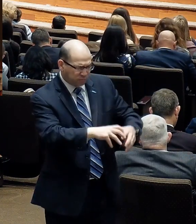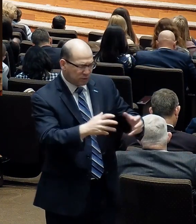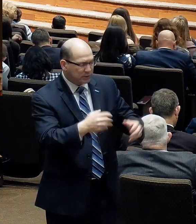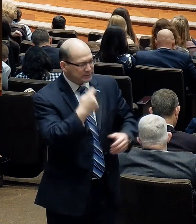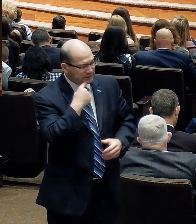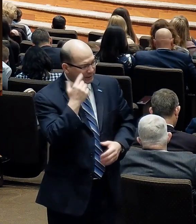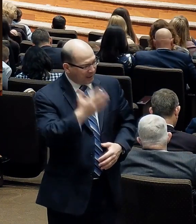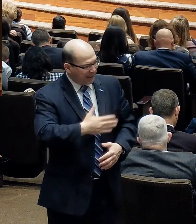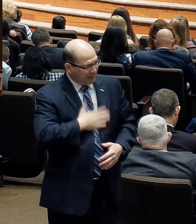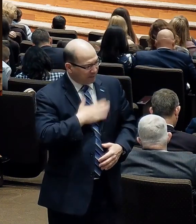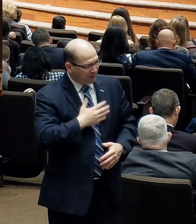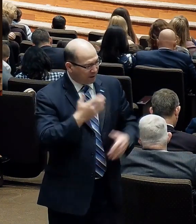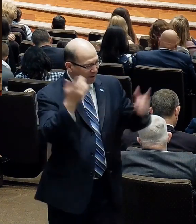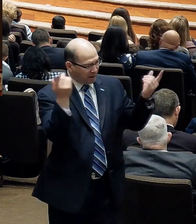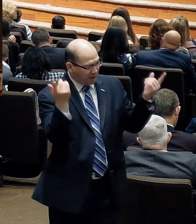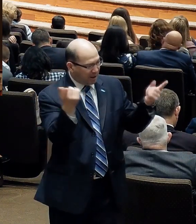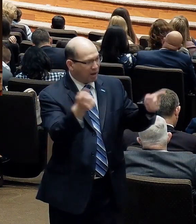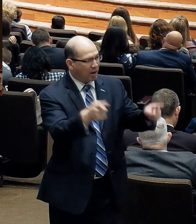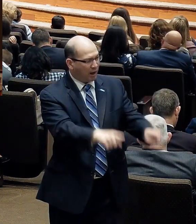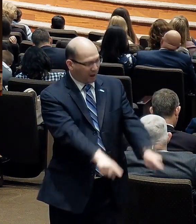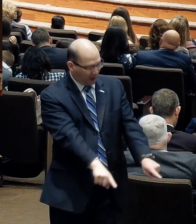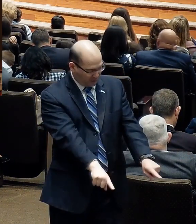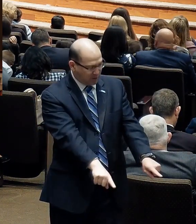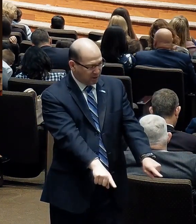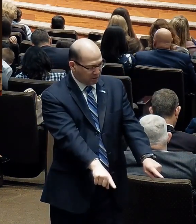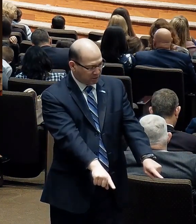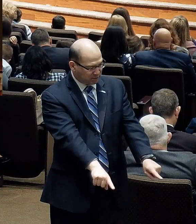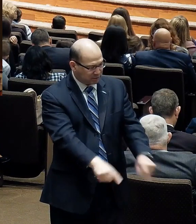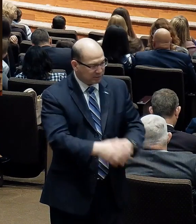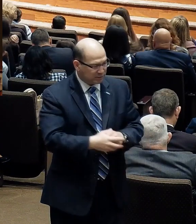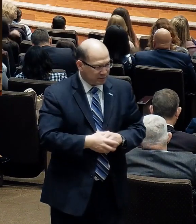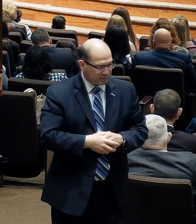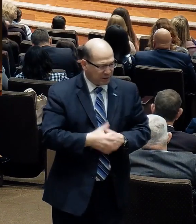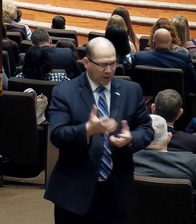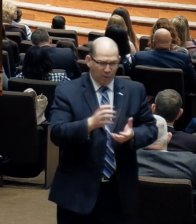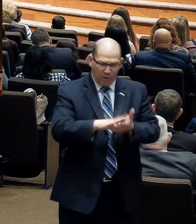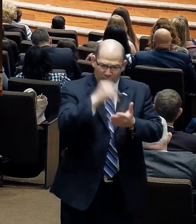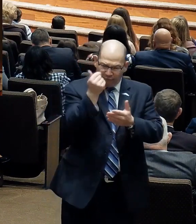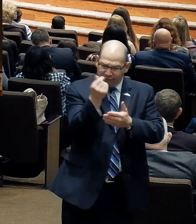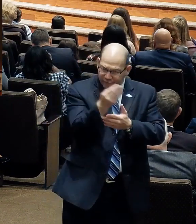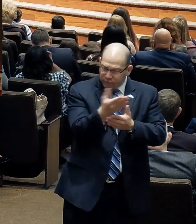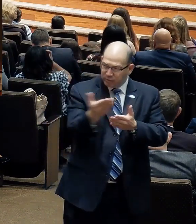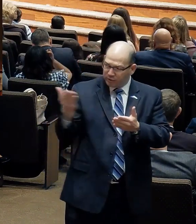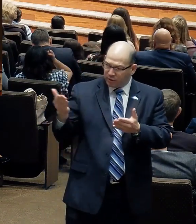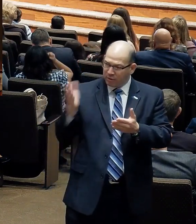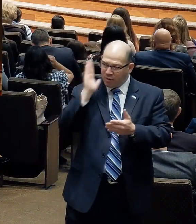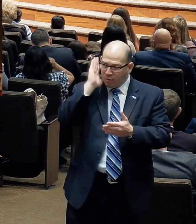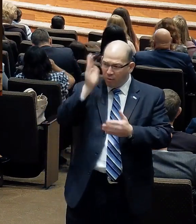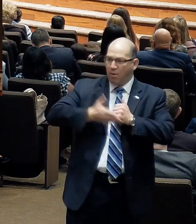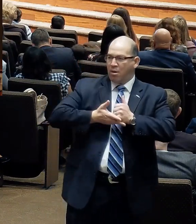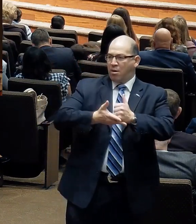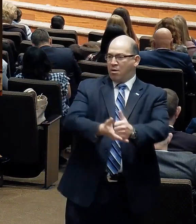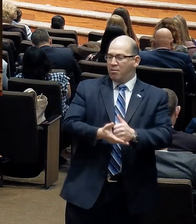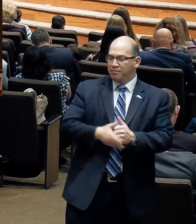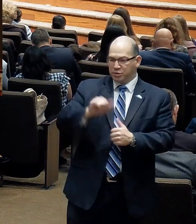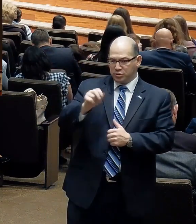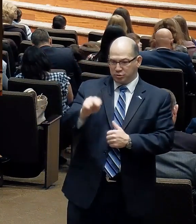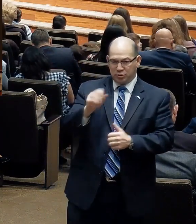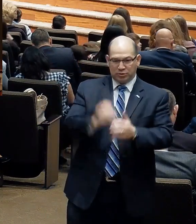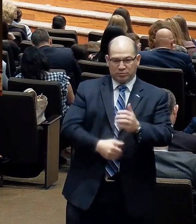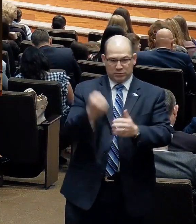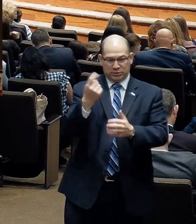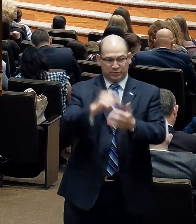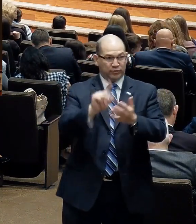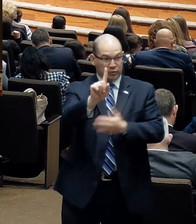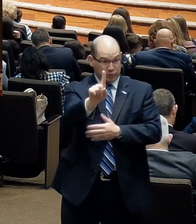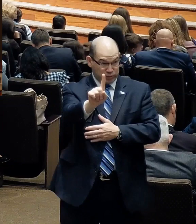situation happened this way. I want to pull a few things out over the next few moments that I hope will be a help to you. John 11, verse number one. John 11,